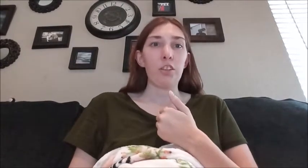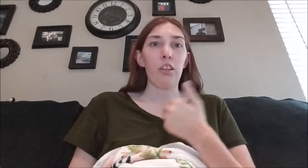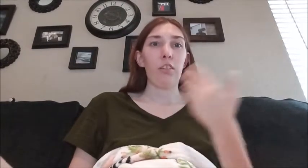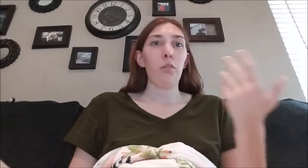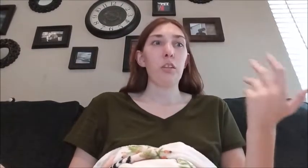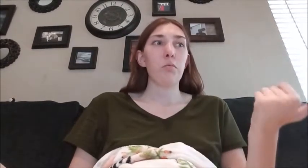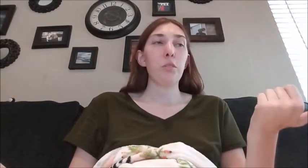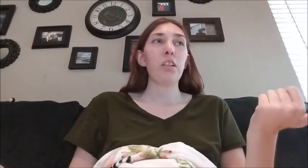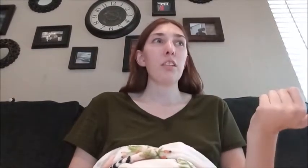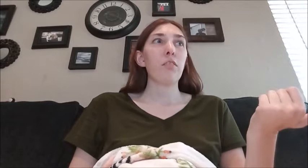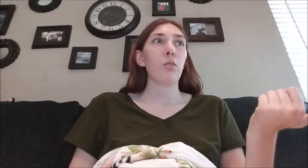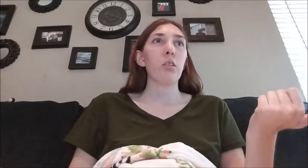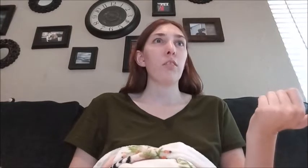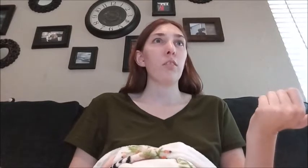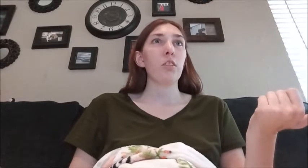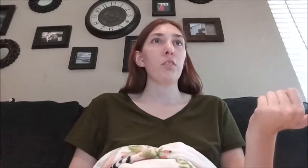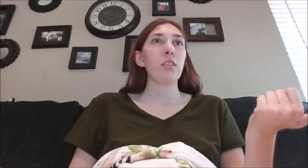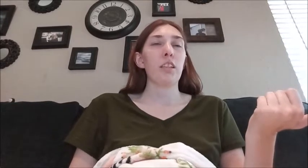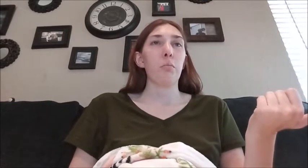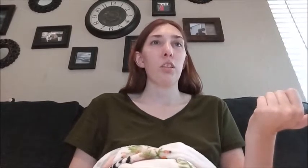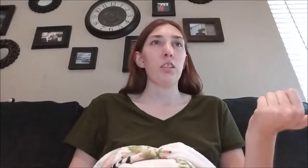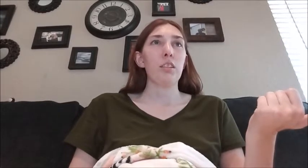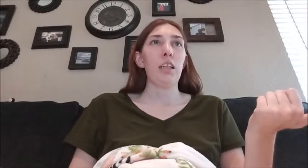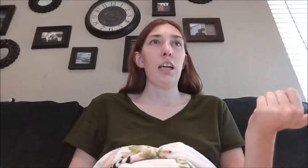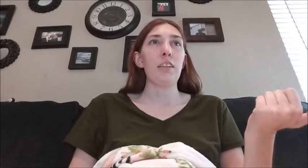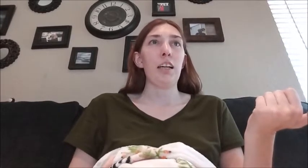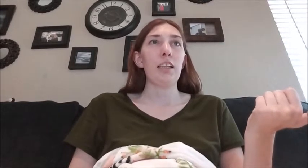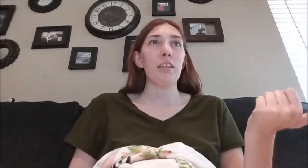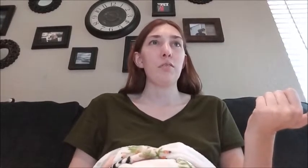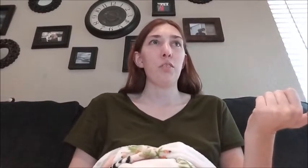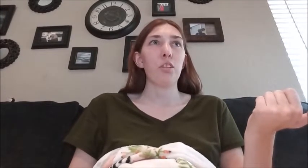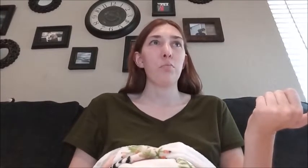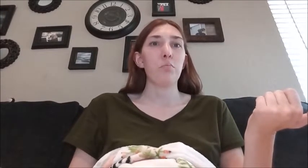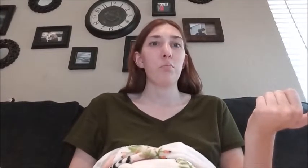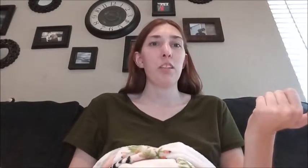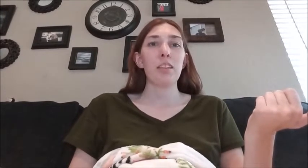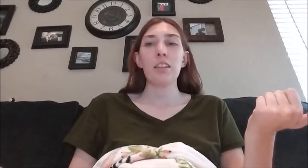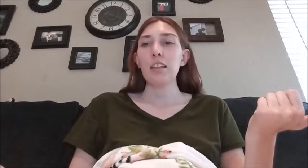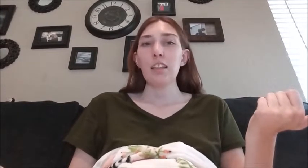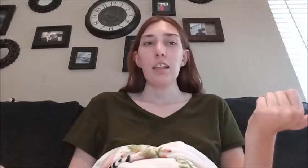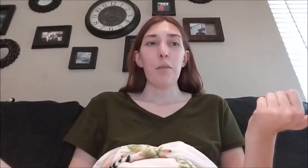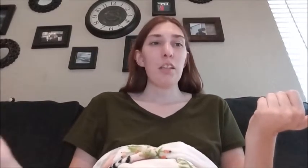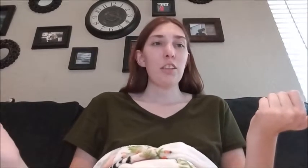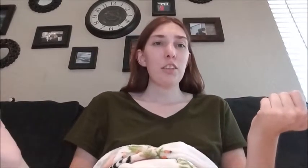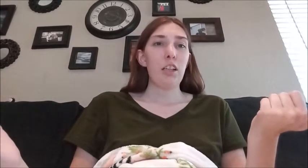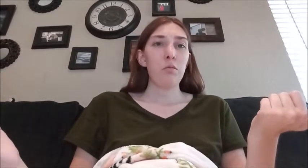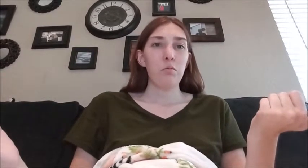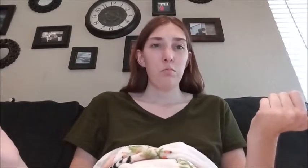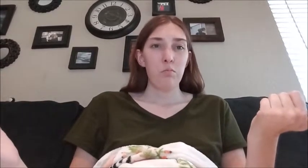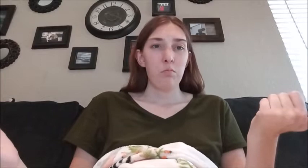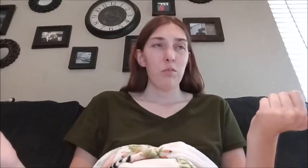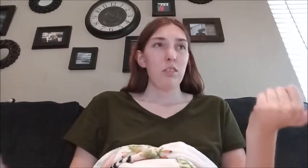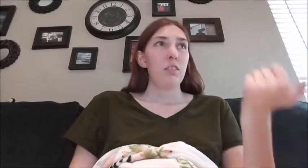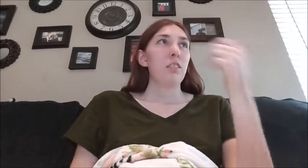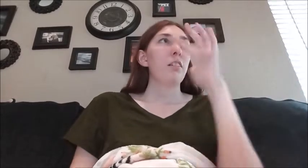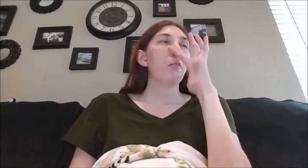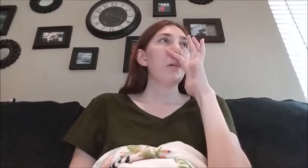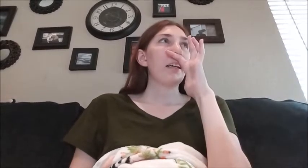so I don't know what to be honest I don't know what it feels like anymore because I haven't had it for like how many years now oh my